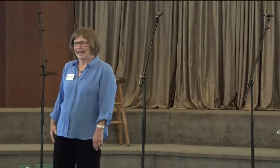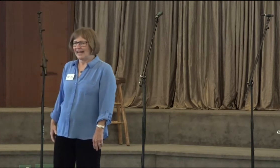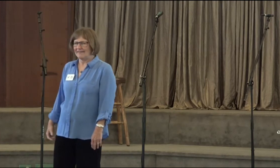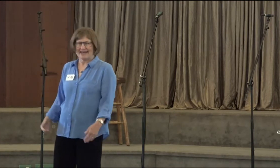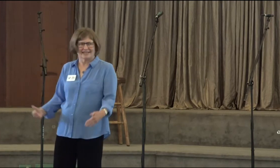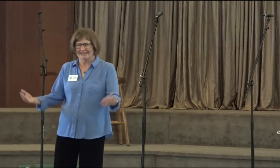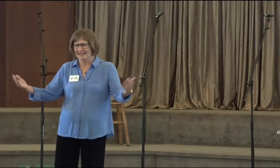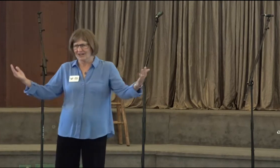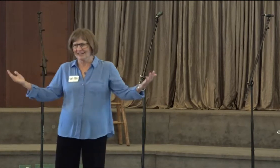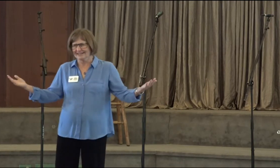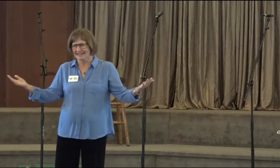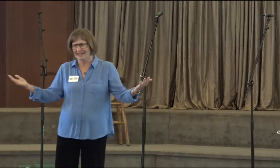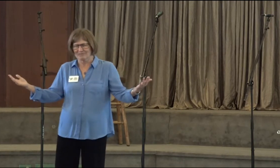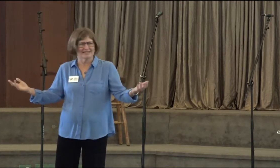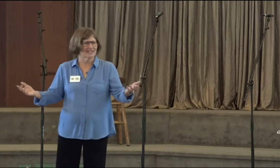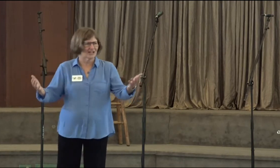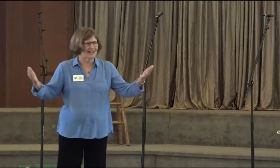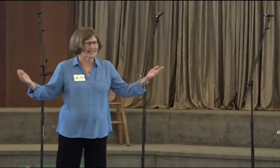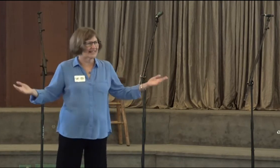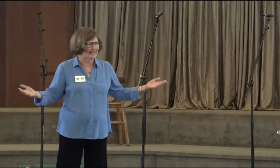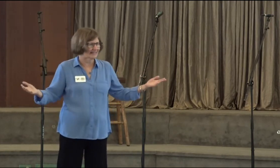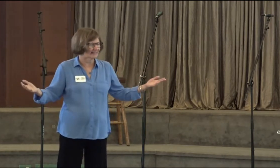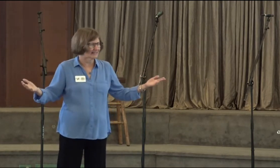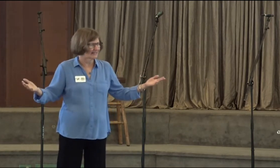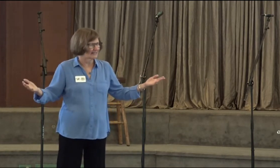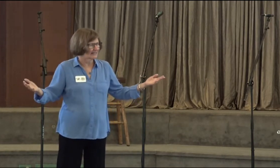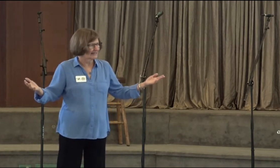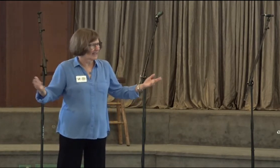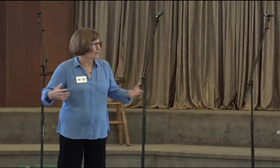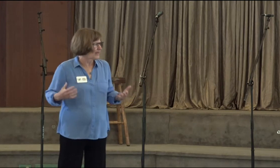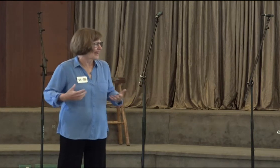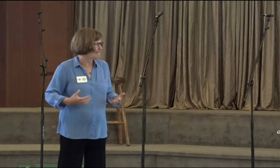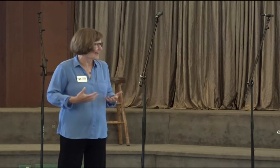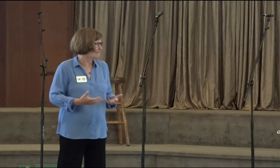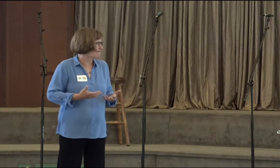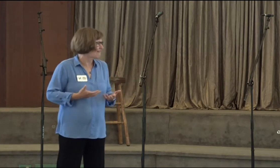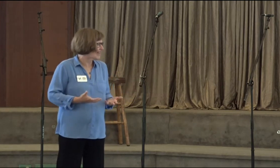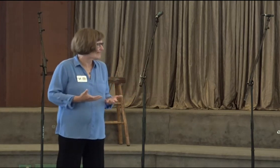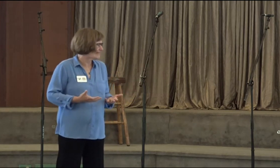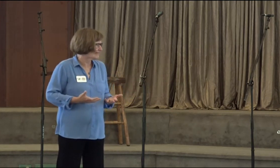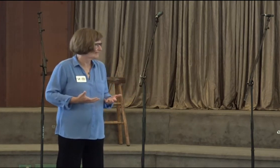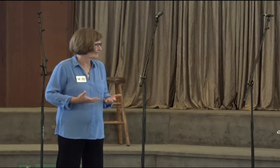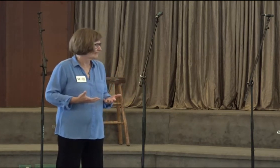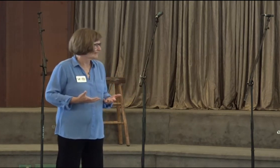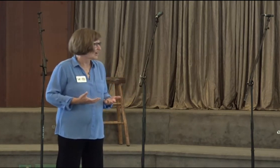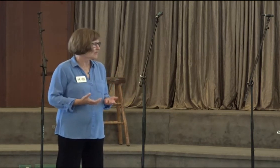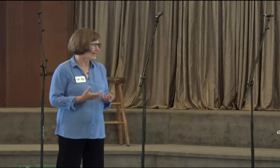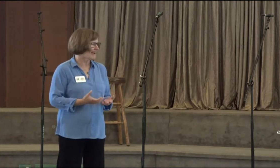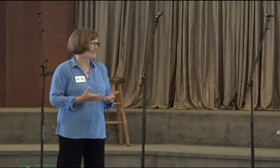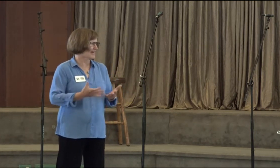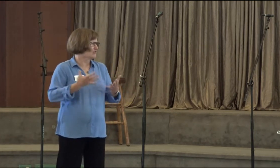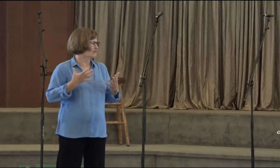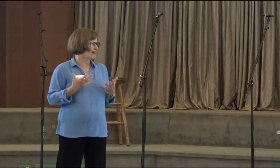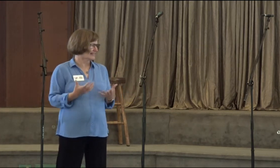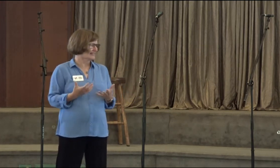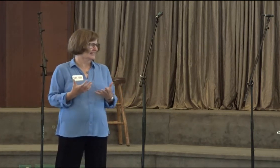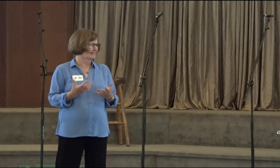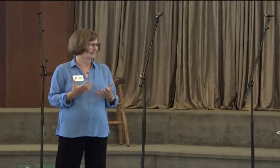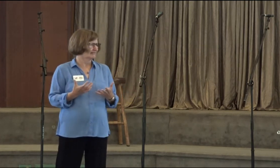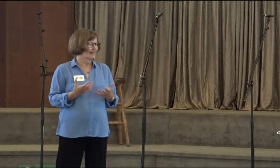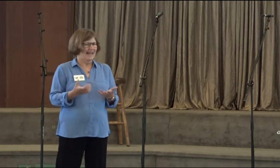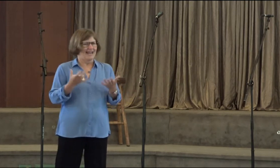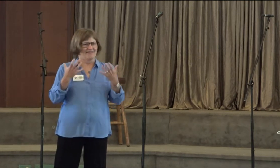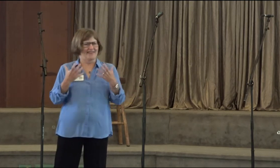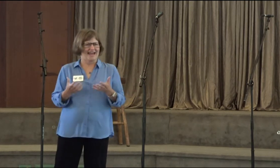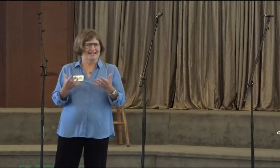that God is there and that it's in God's time, it's in God's hands, that we have